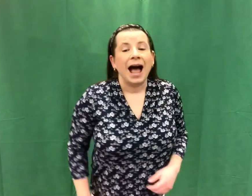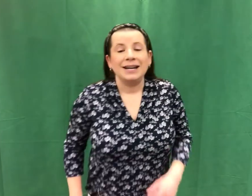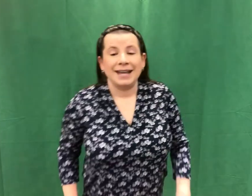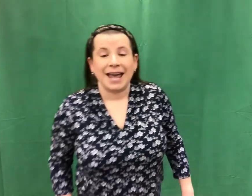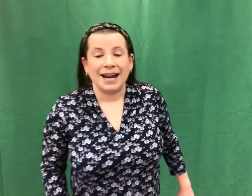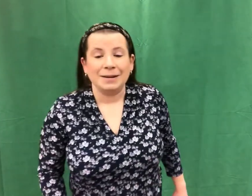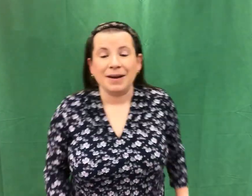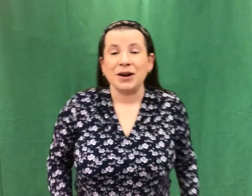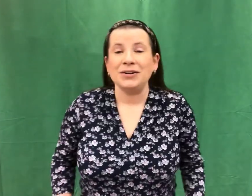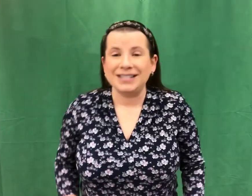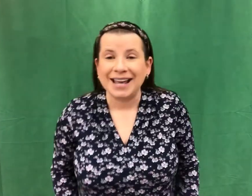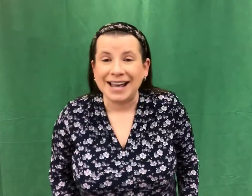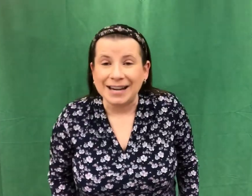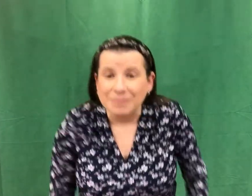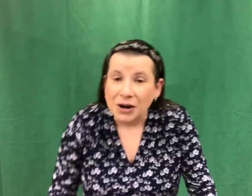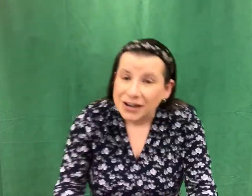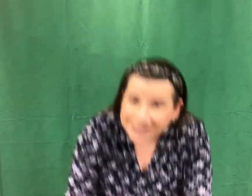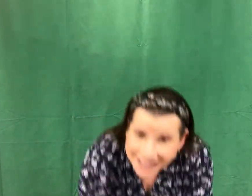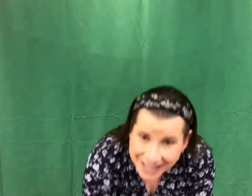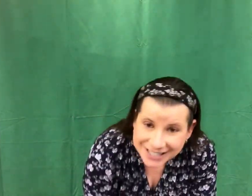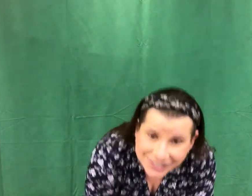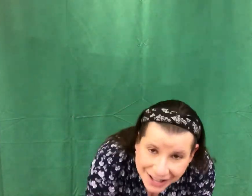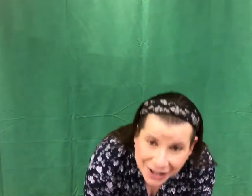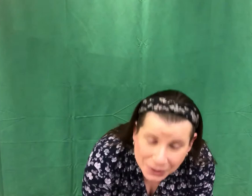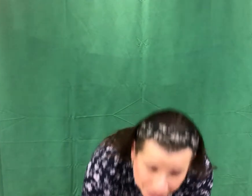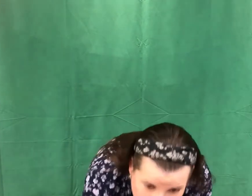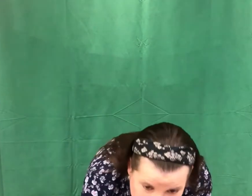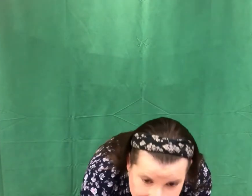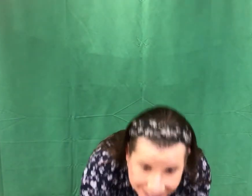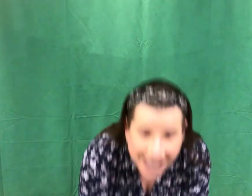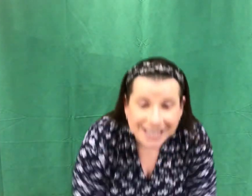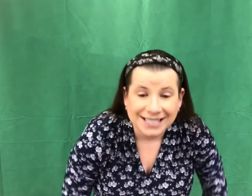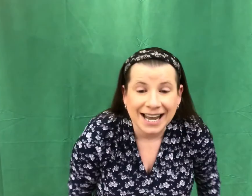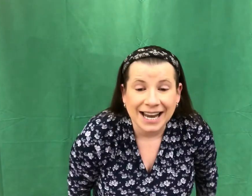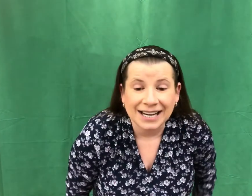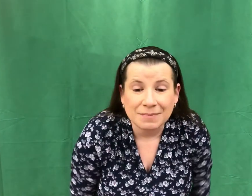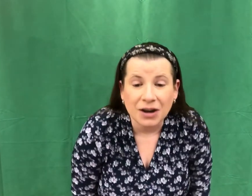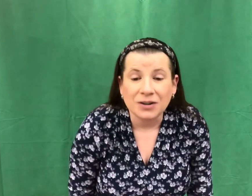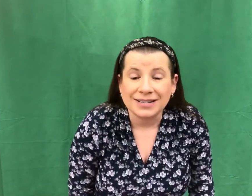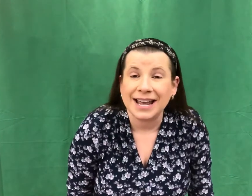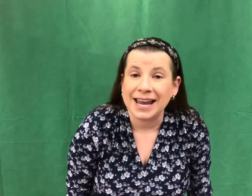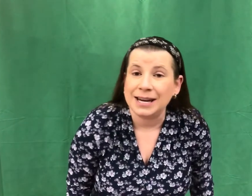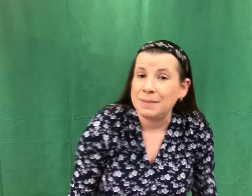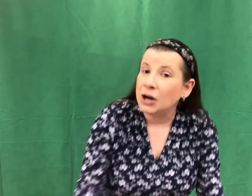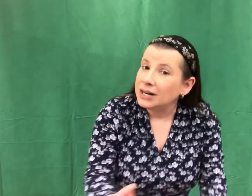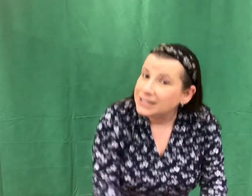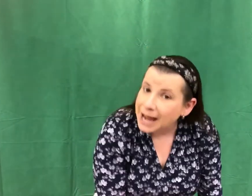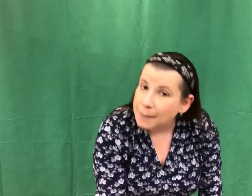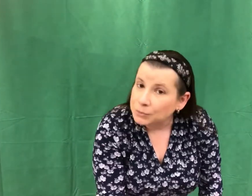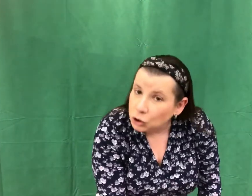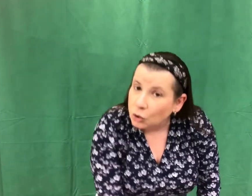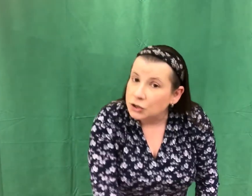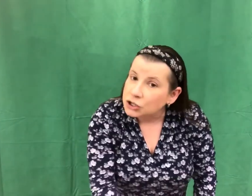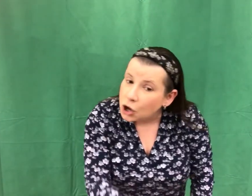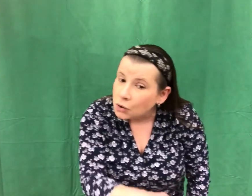Teddy bear, teddy bear, touch the ground. Teddy bear, teddy bear, tap your toes.